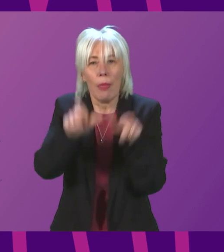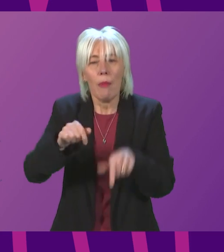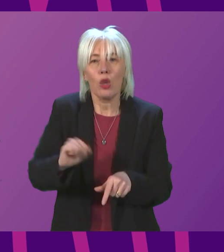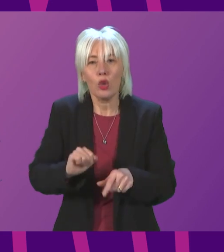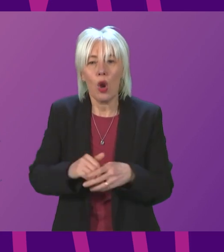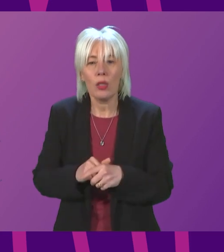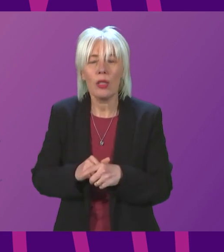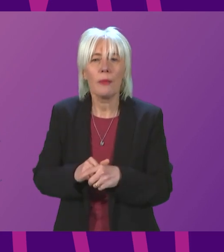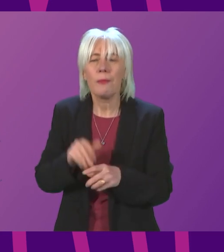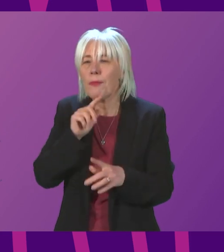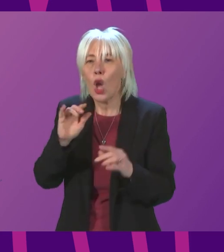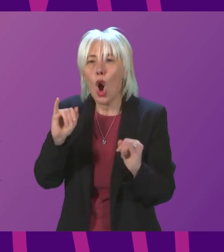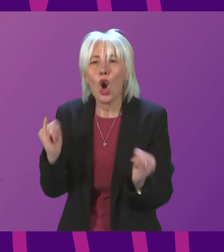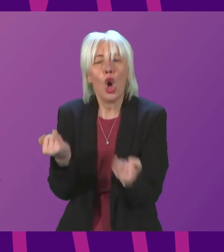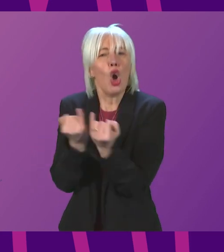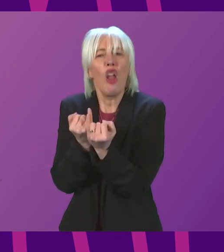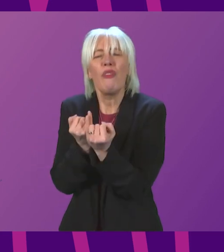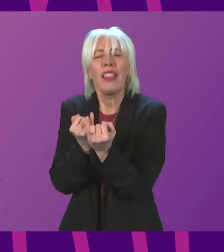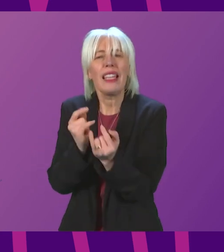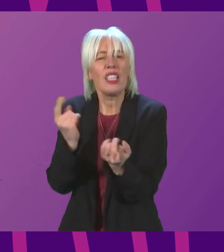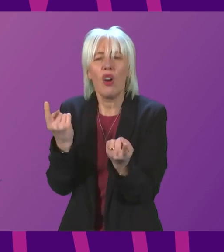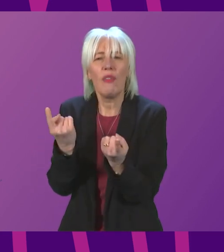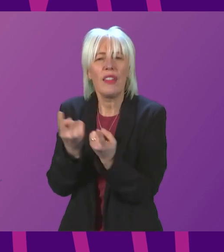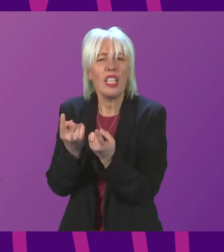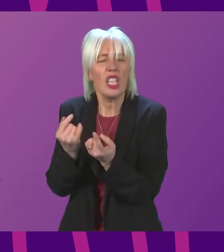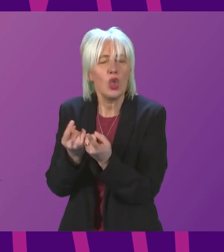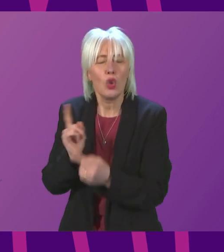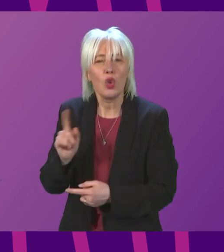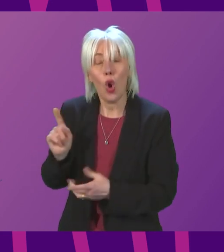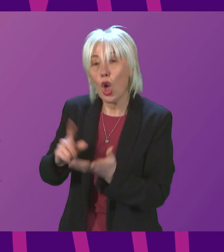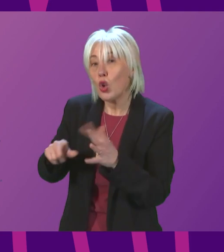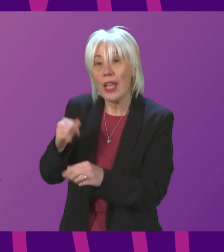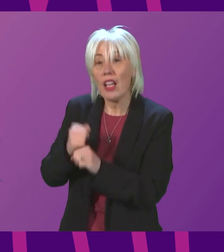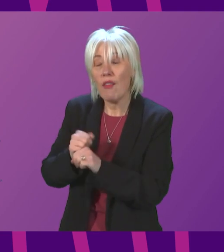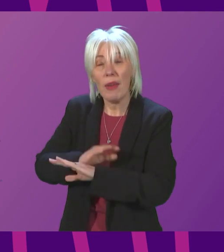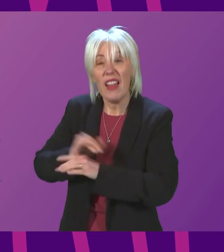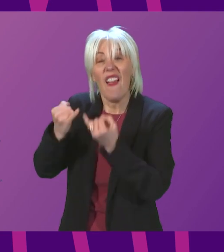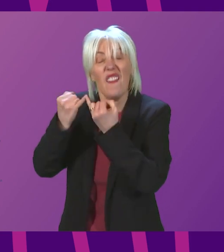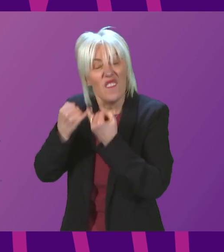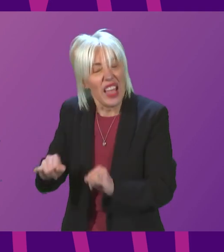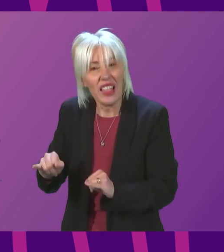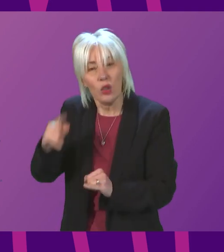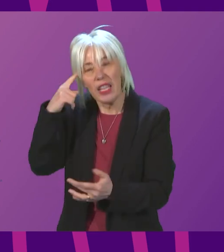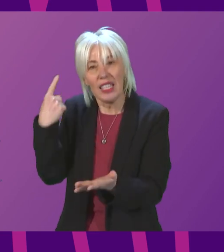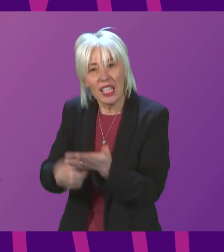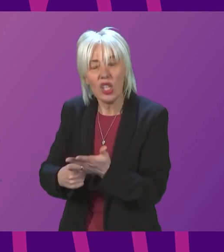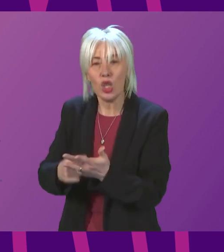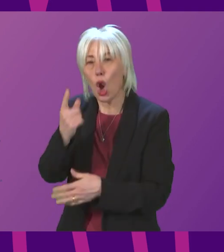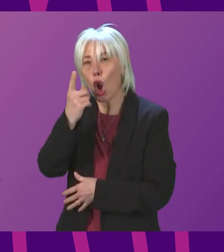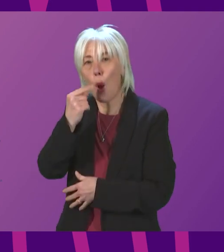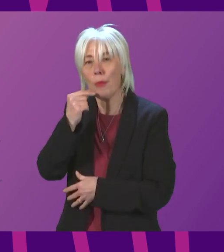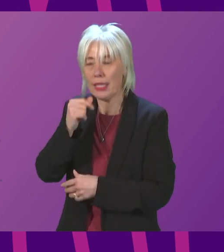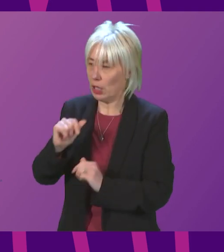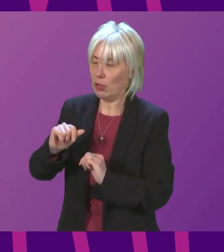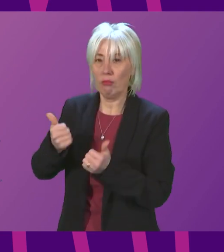there isn't conflict on these issues. There is a UK Government that is failing to take decisions in an orderly and a competent fashion, and that is